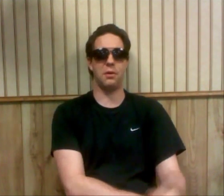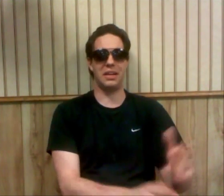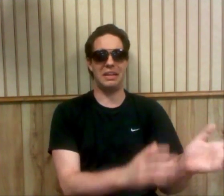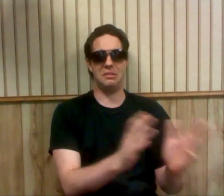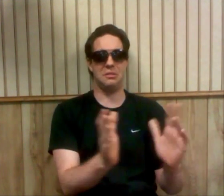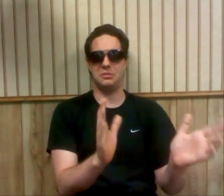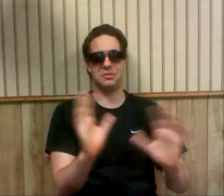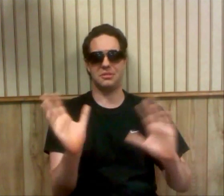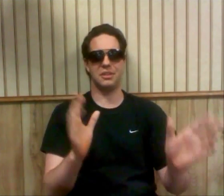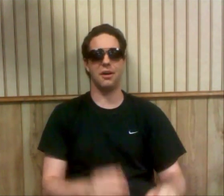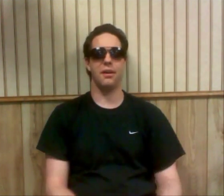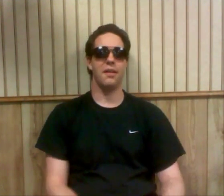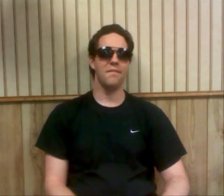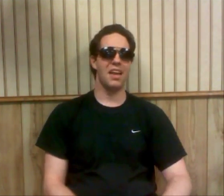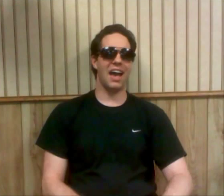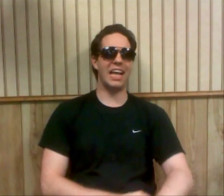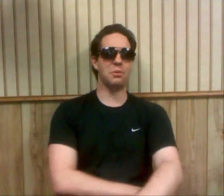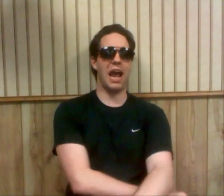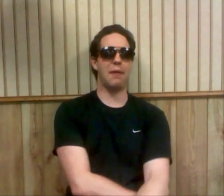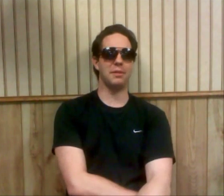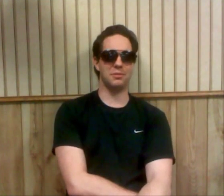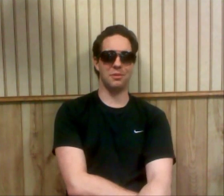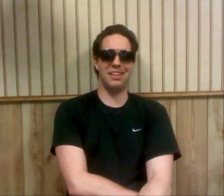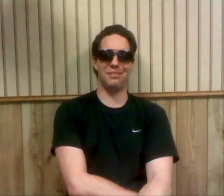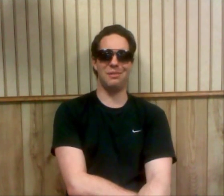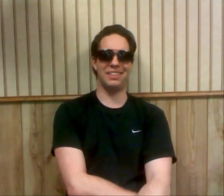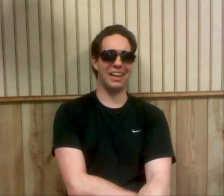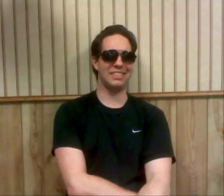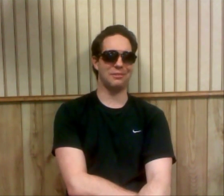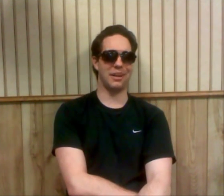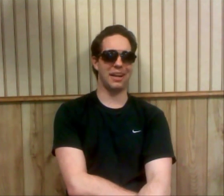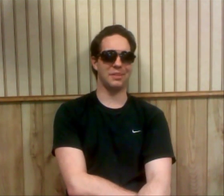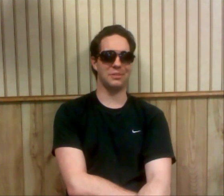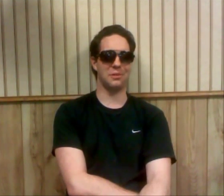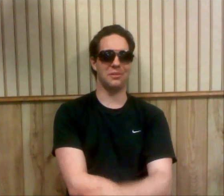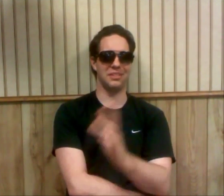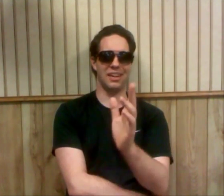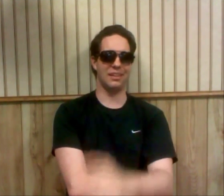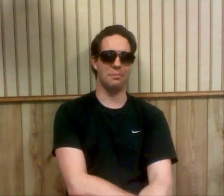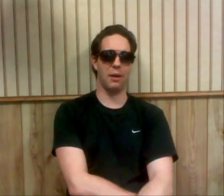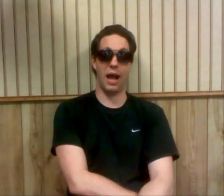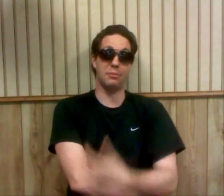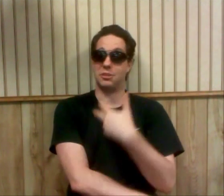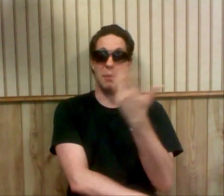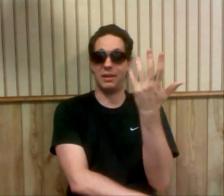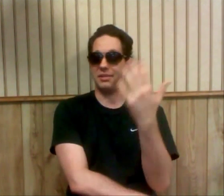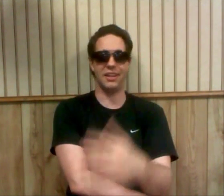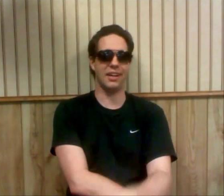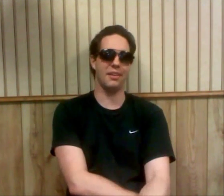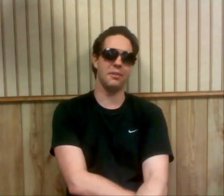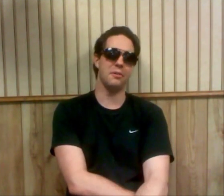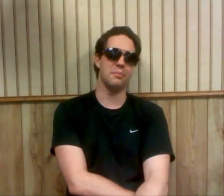well, I can't lose or, you know. And that's what happens when guys have creative control. I'm just speculating. I don't know. But